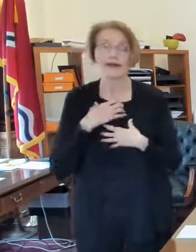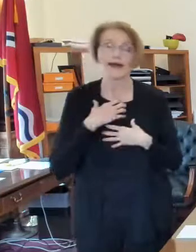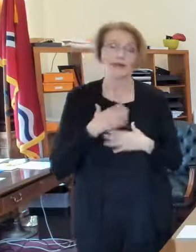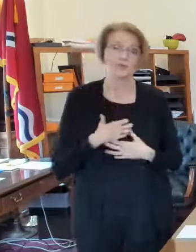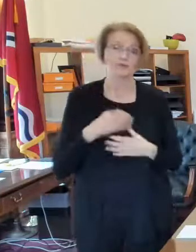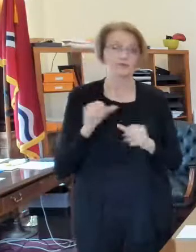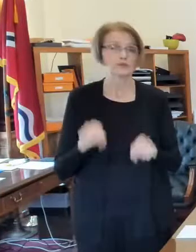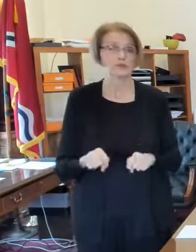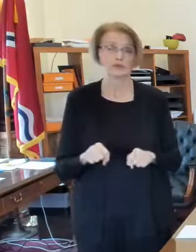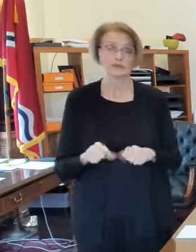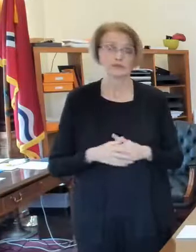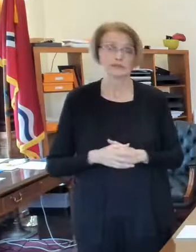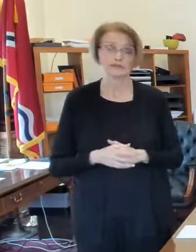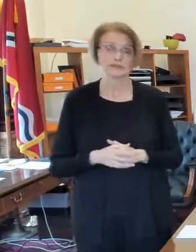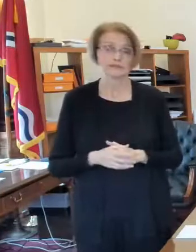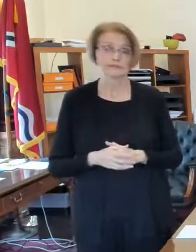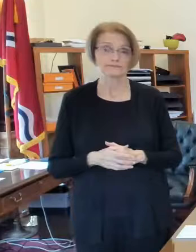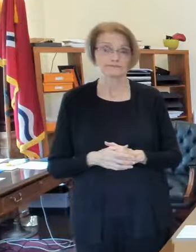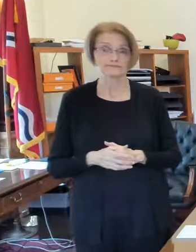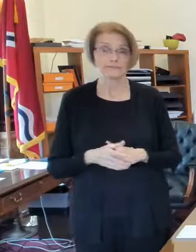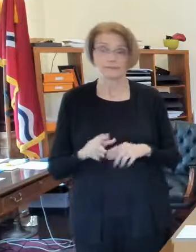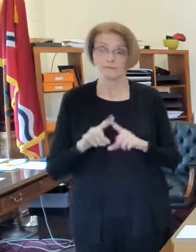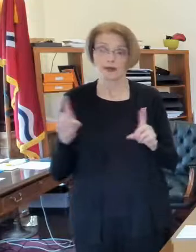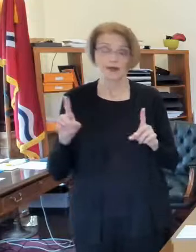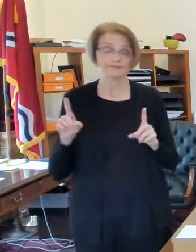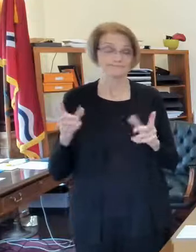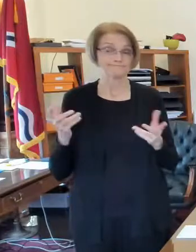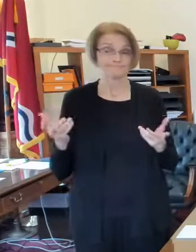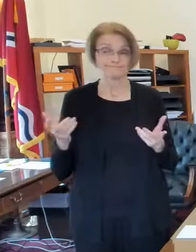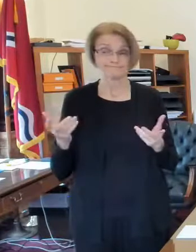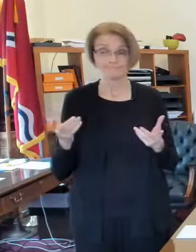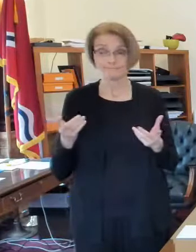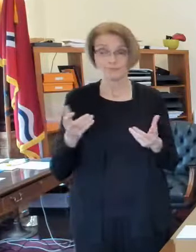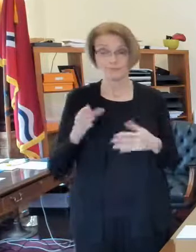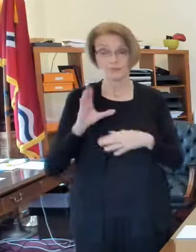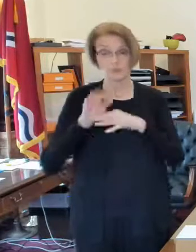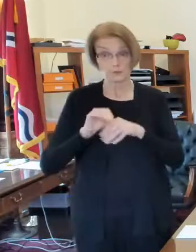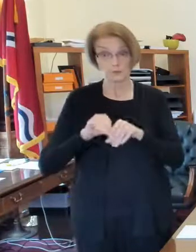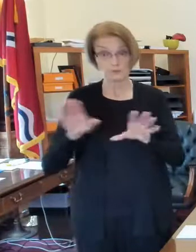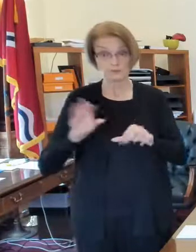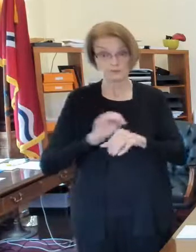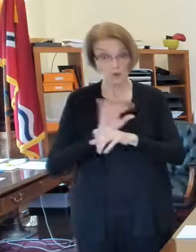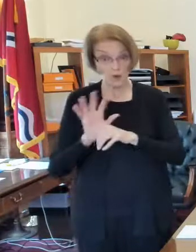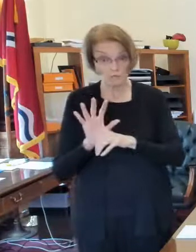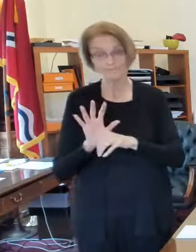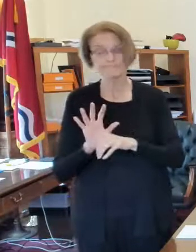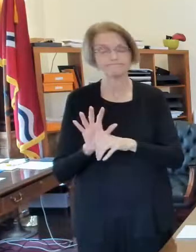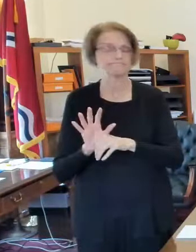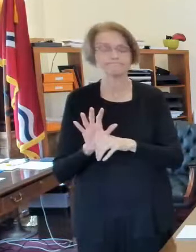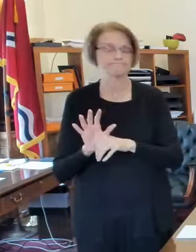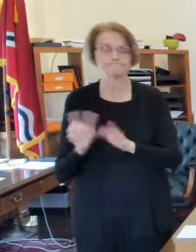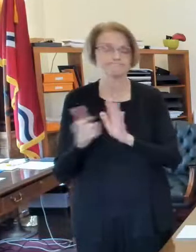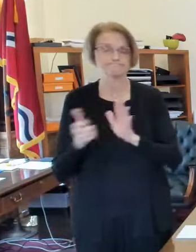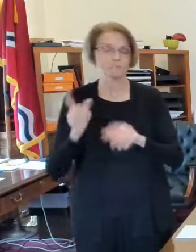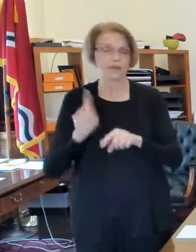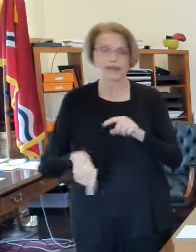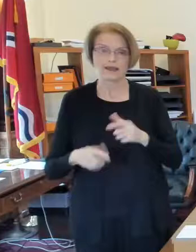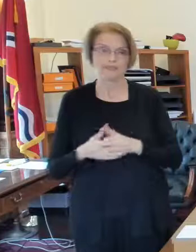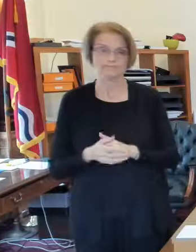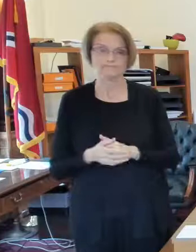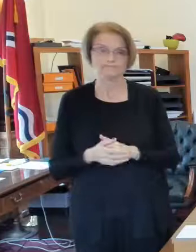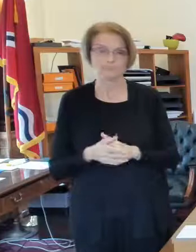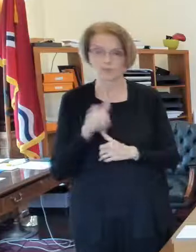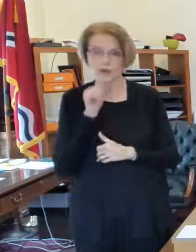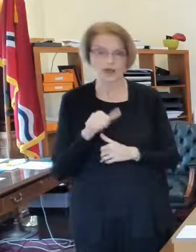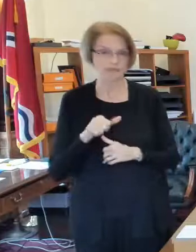could offer that to you but in order to um to keep covid at bay we just are not doing that so you know